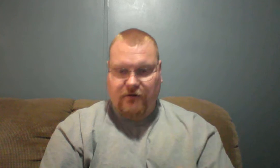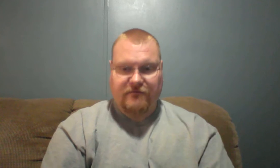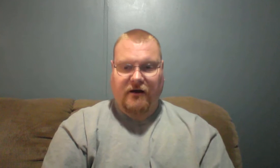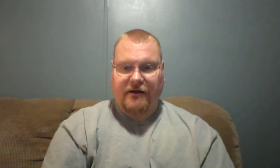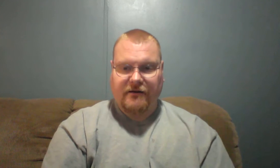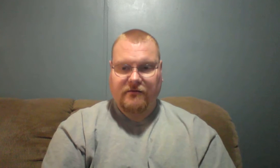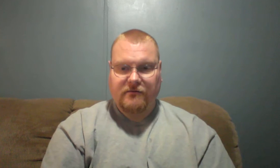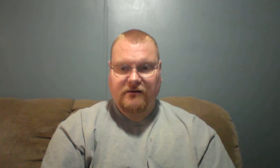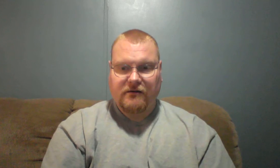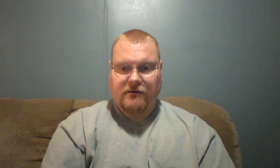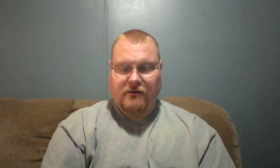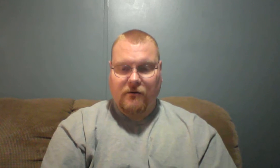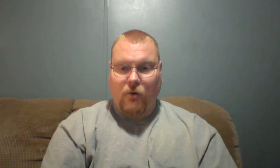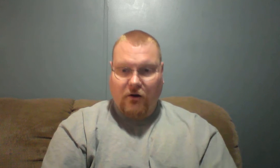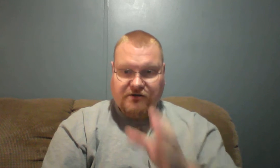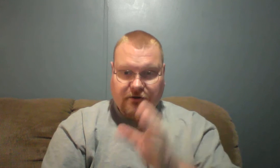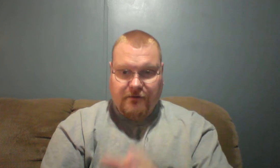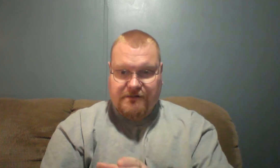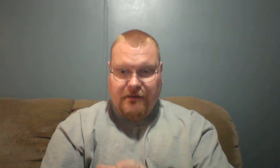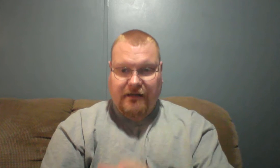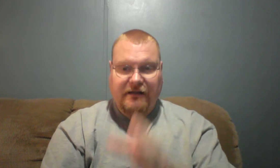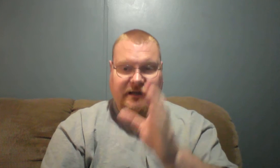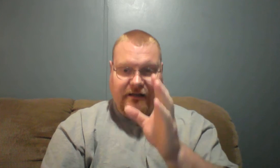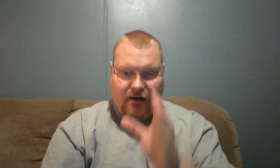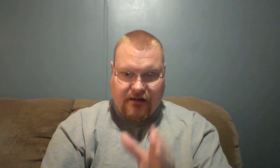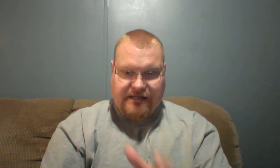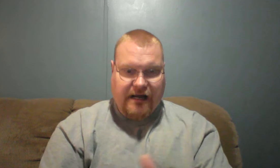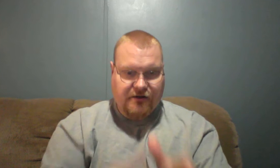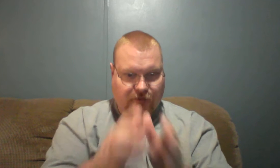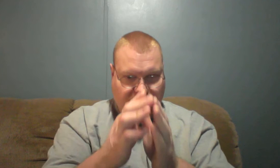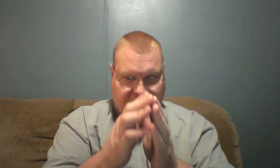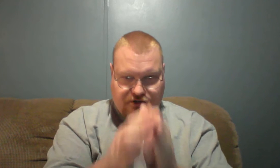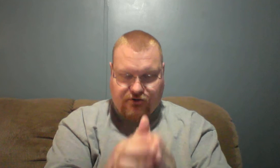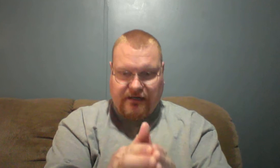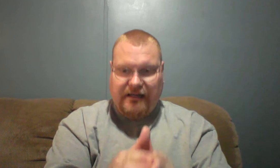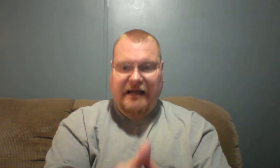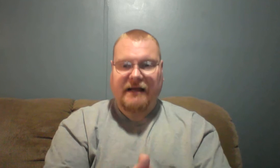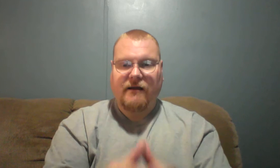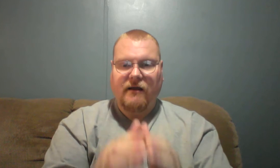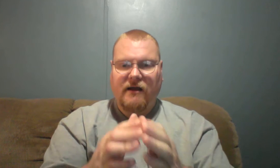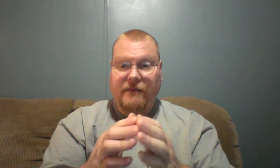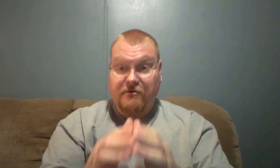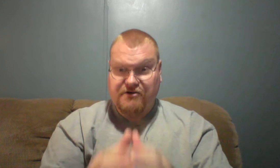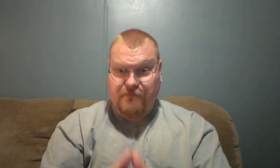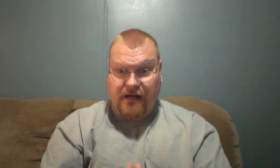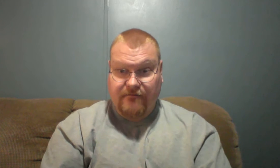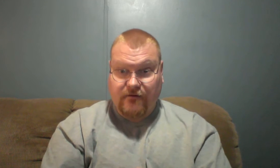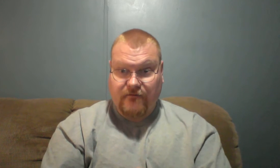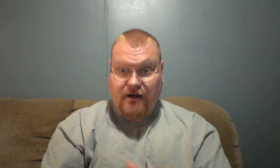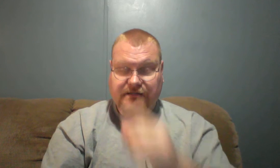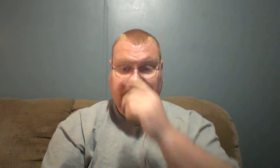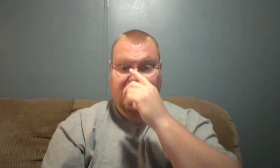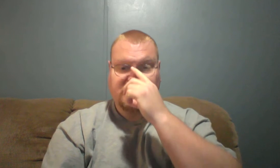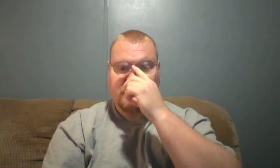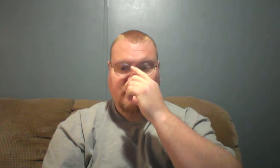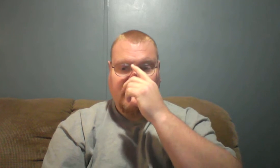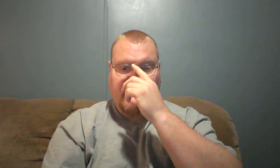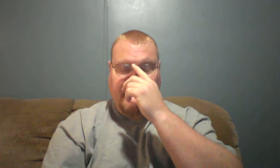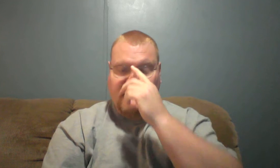of God. Walk circumspectly in God's house. Walk that straight line. Be respectful of God's house and don't